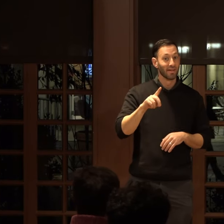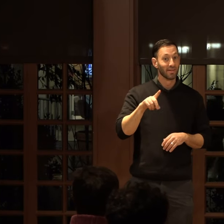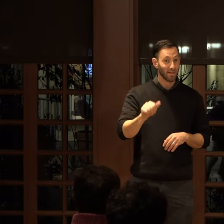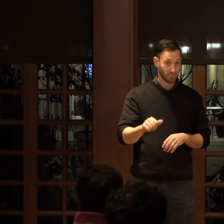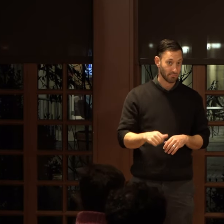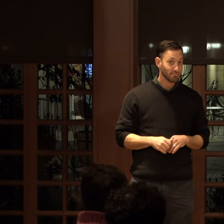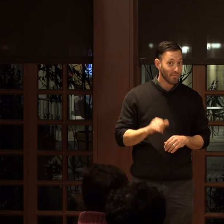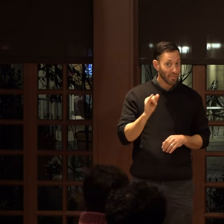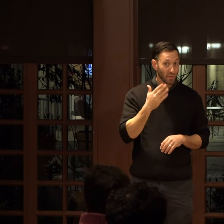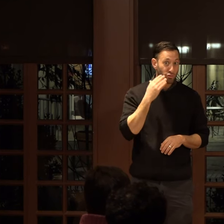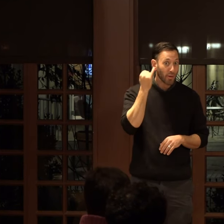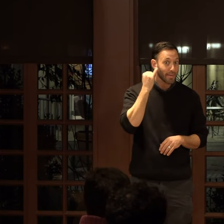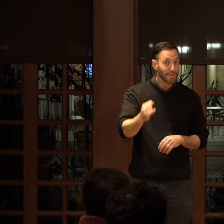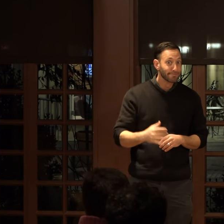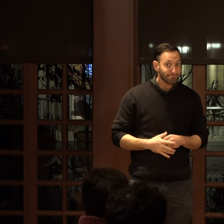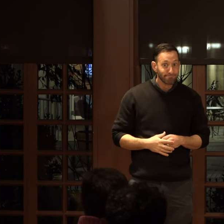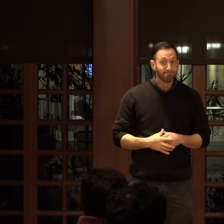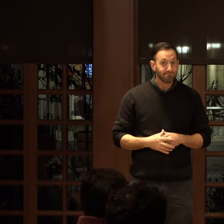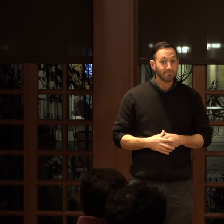That was a good idea.